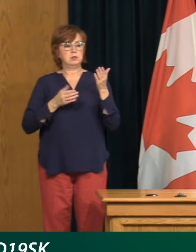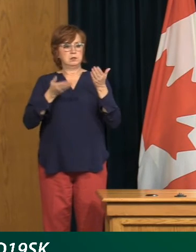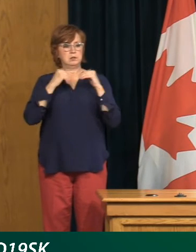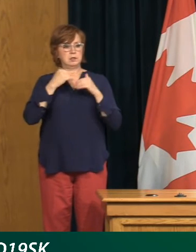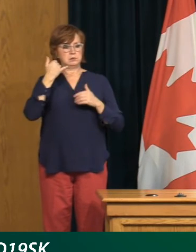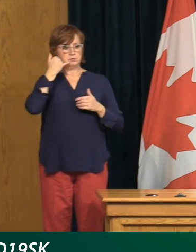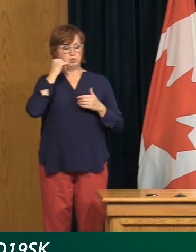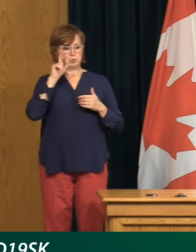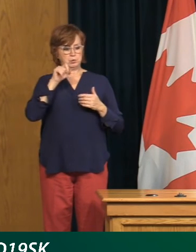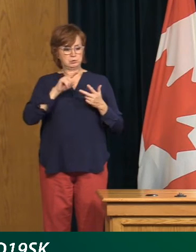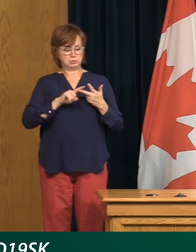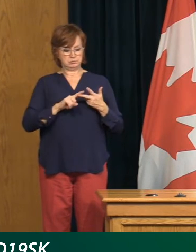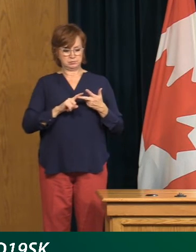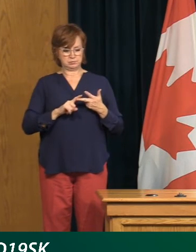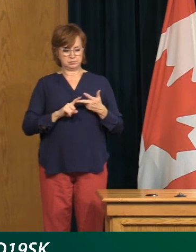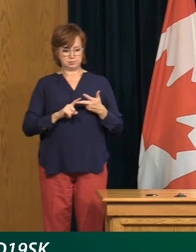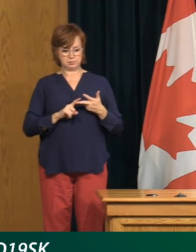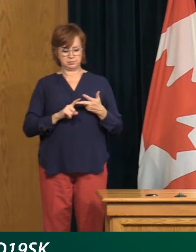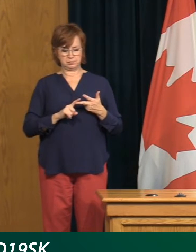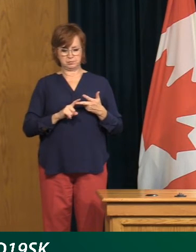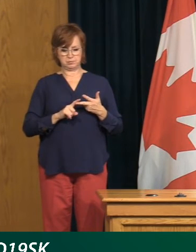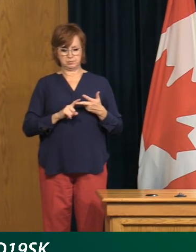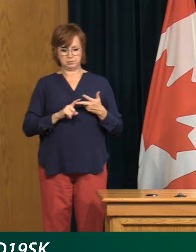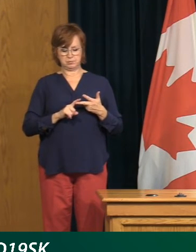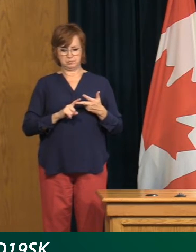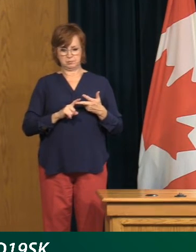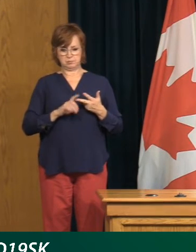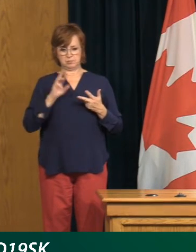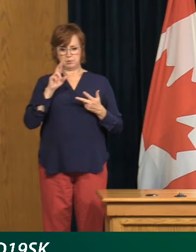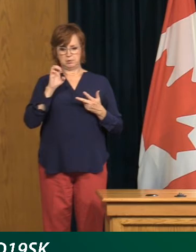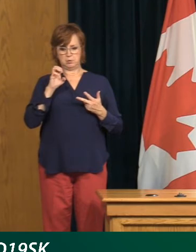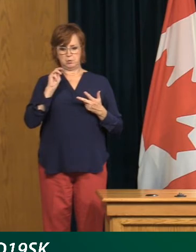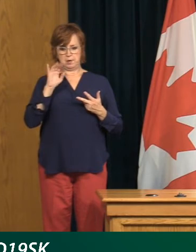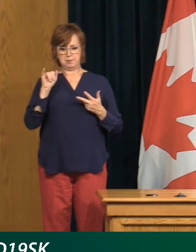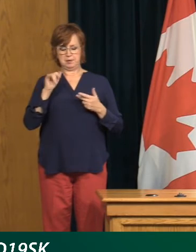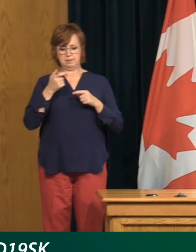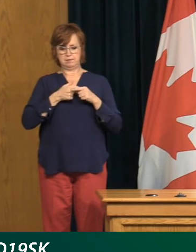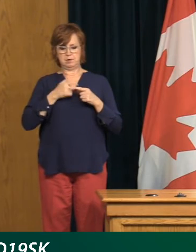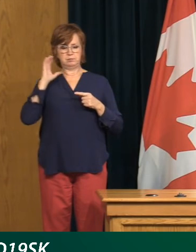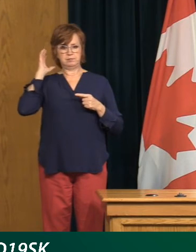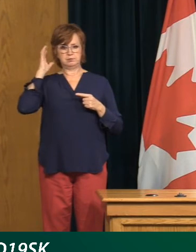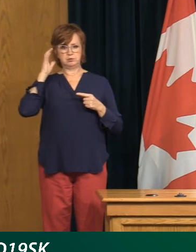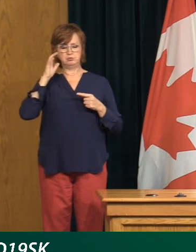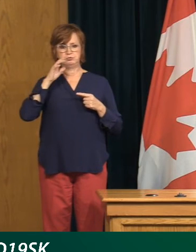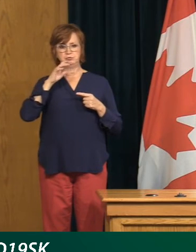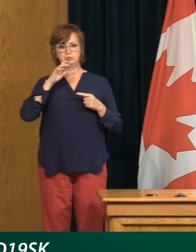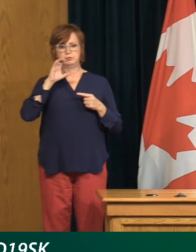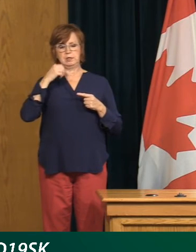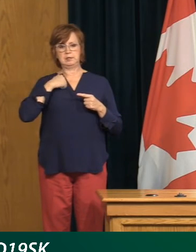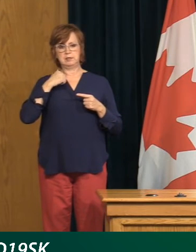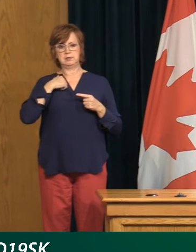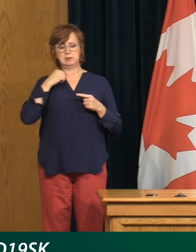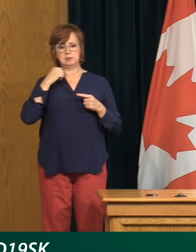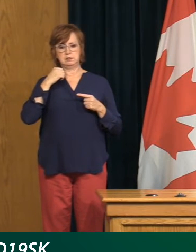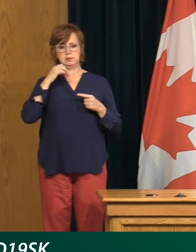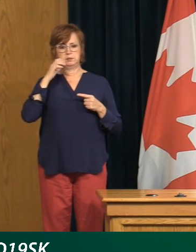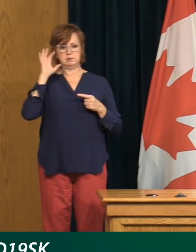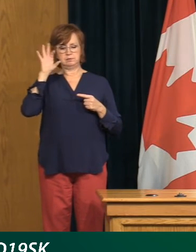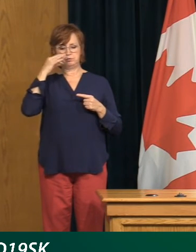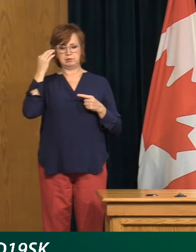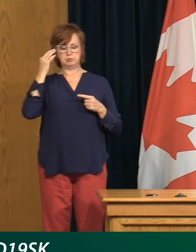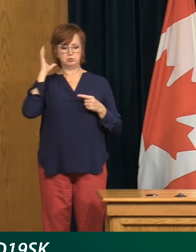Moderator, next caller, please. We have Remy Authier from Radio Canada. Hi, Dr.